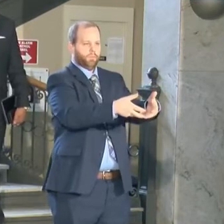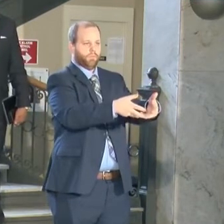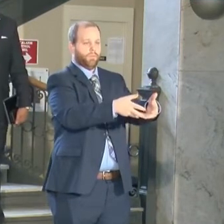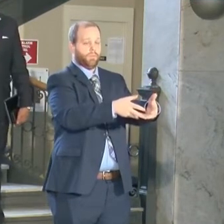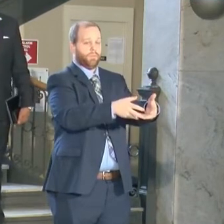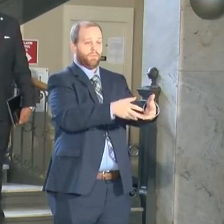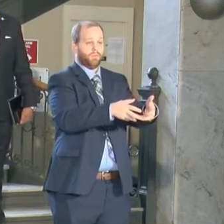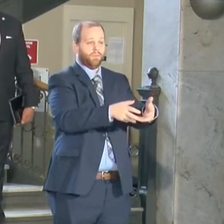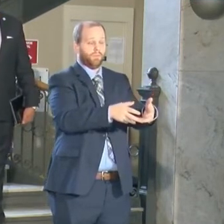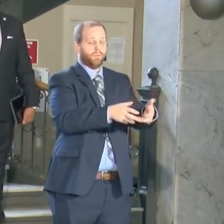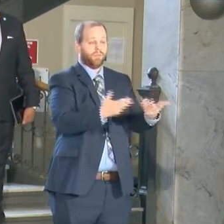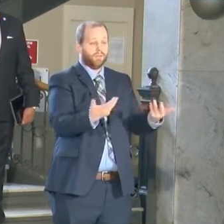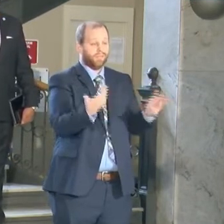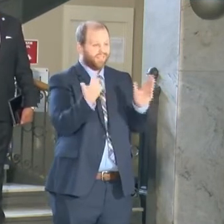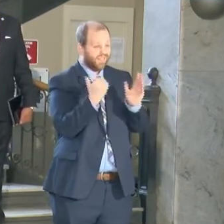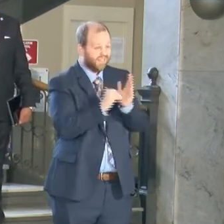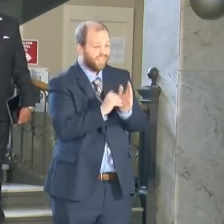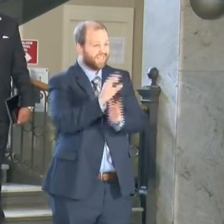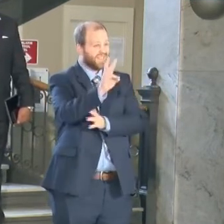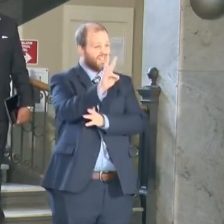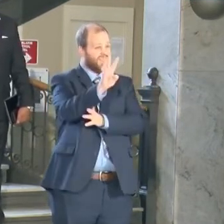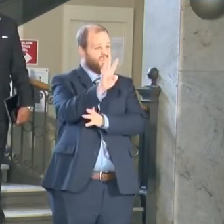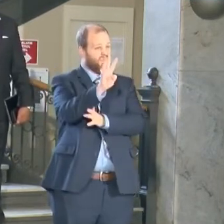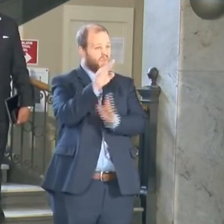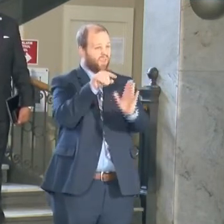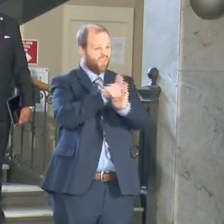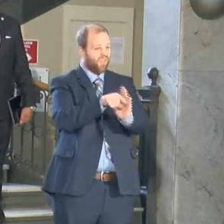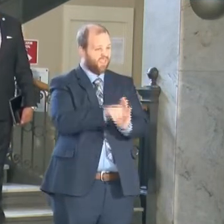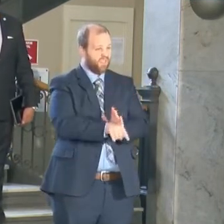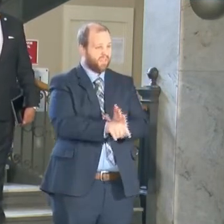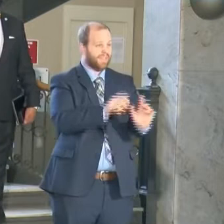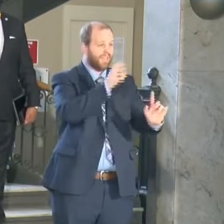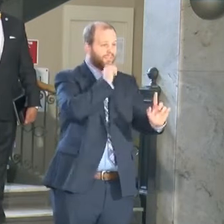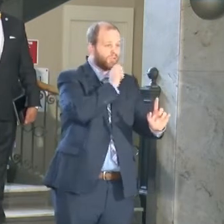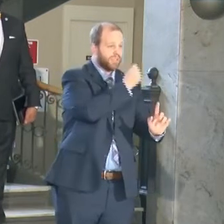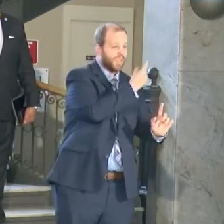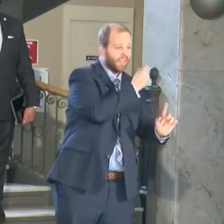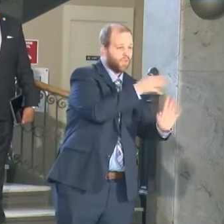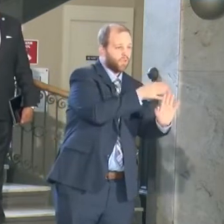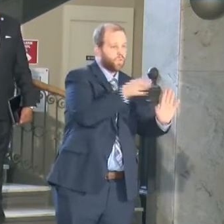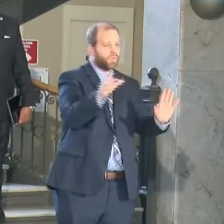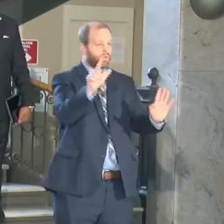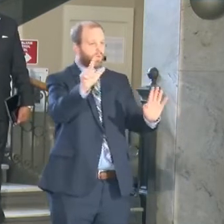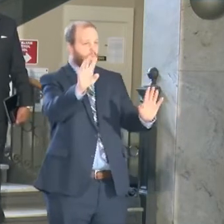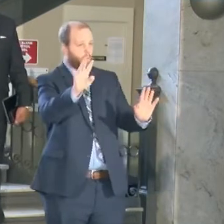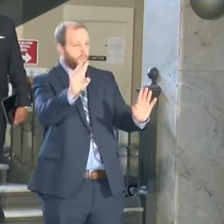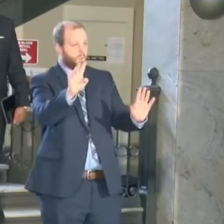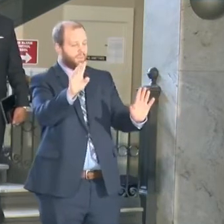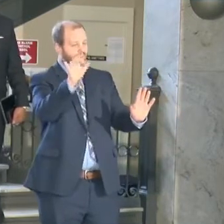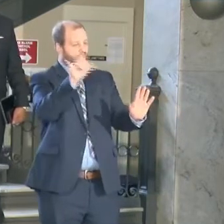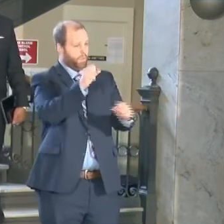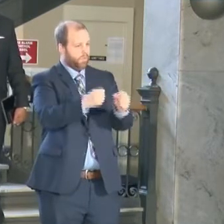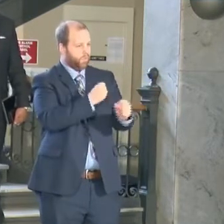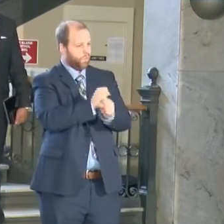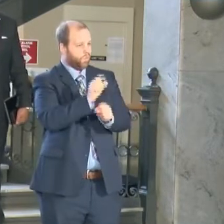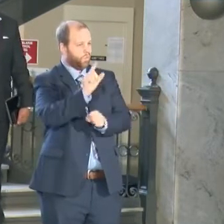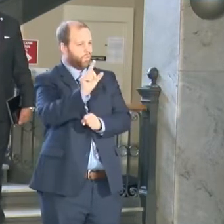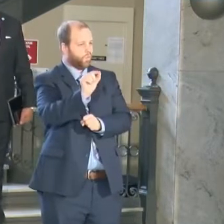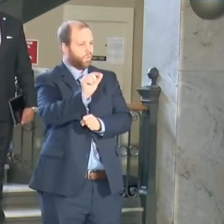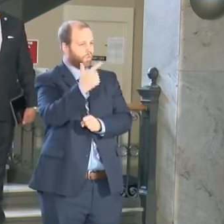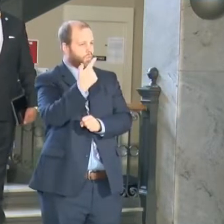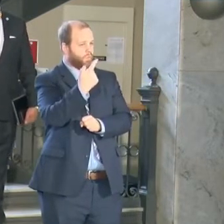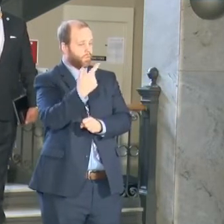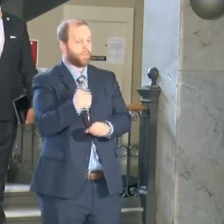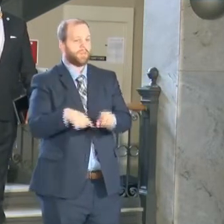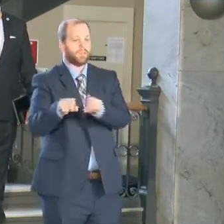homicides and majority of those homicides were between the ages of 11 to 24 in 2021. Same thing in